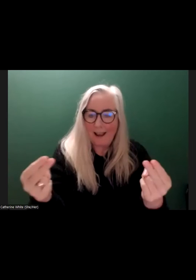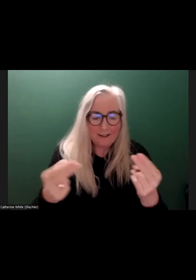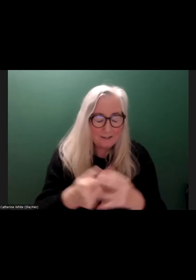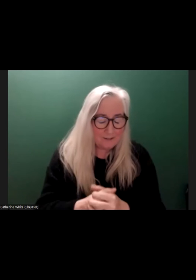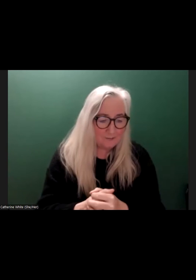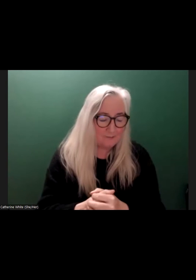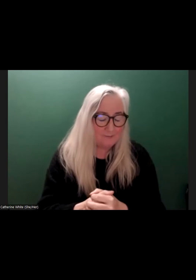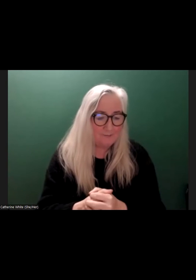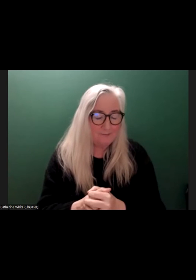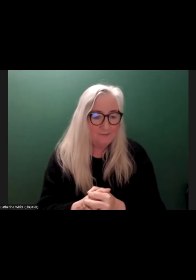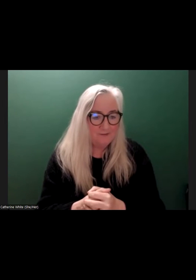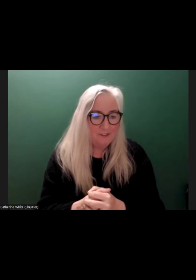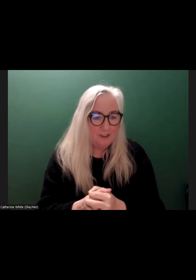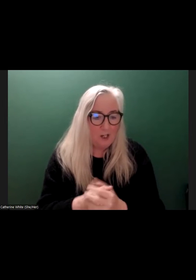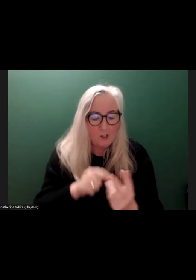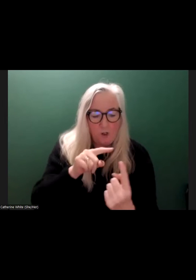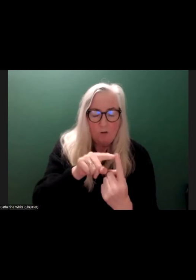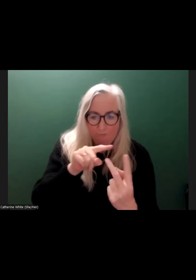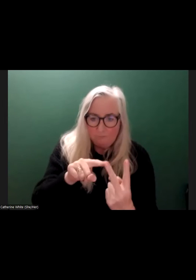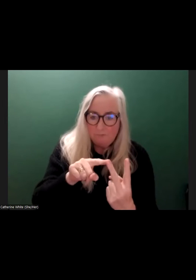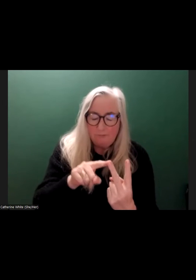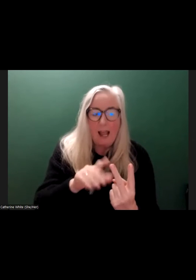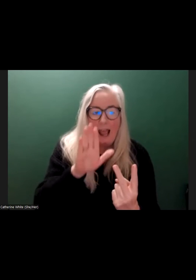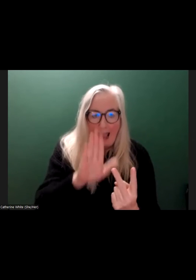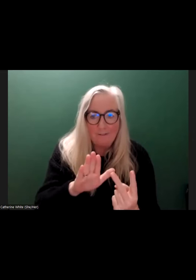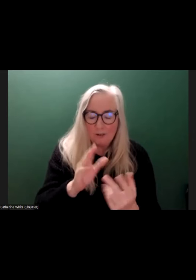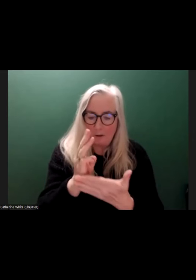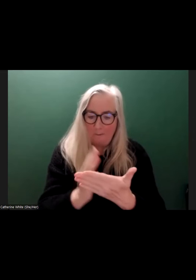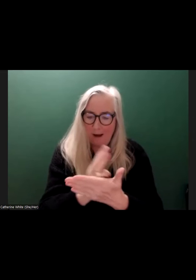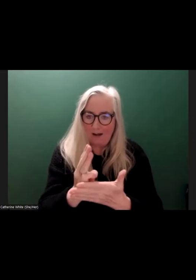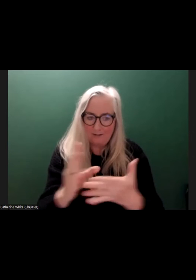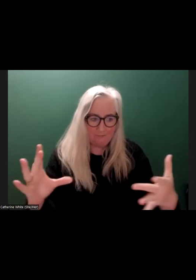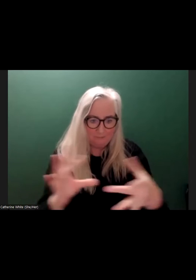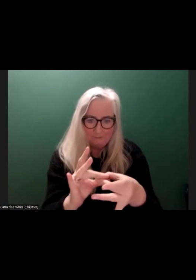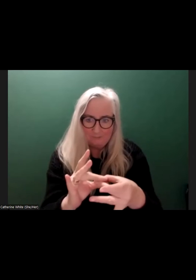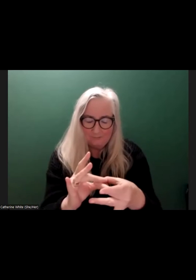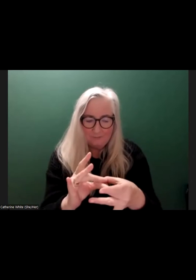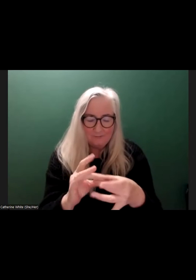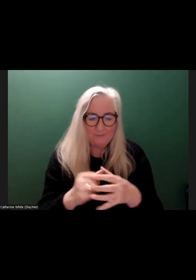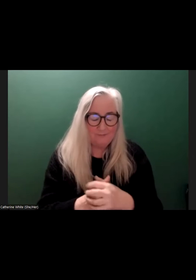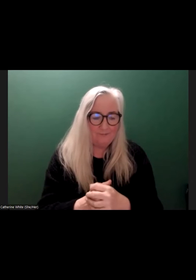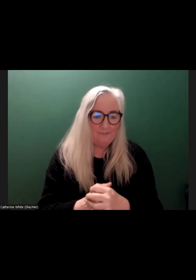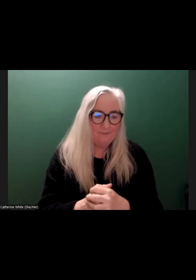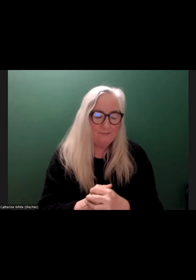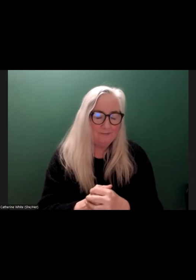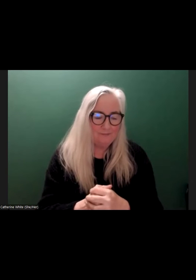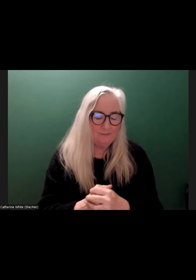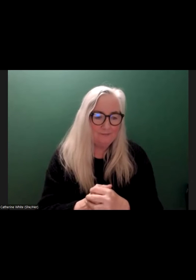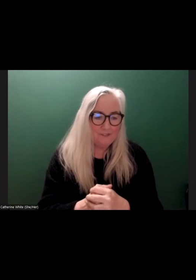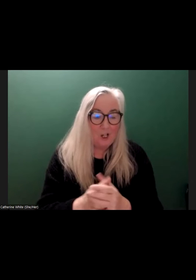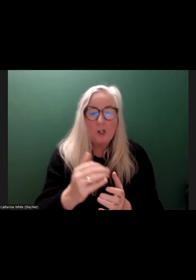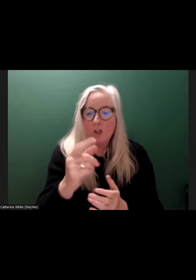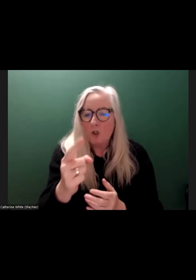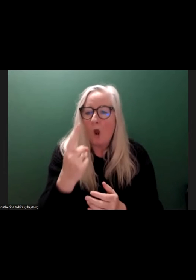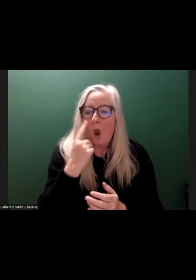And both of those two have to be seen as part of the same beats, if you so will. So if we look